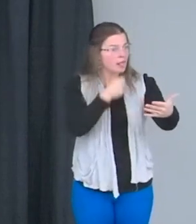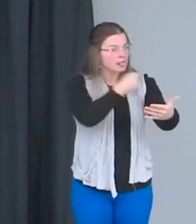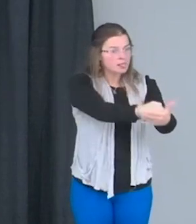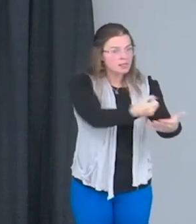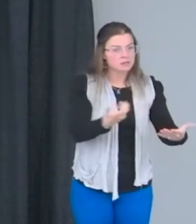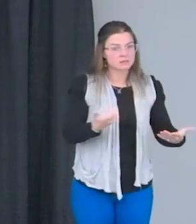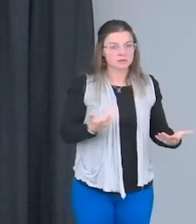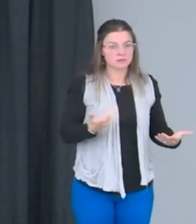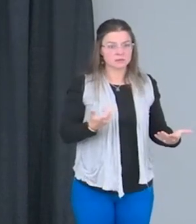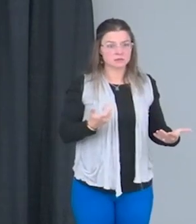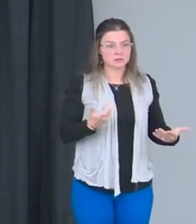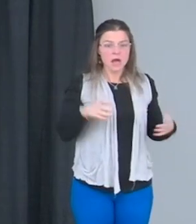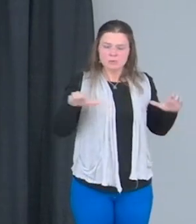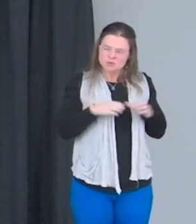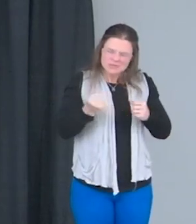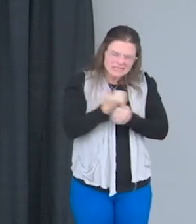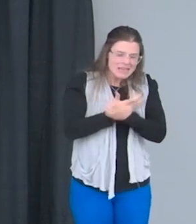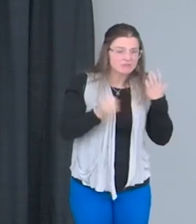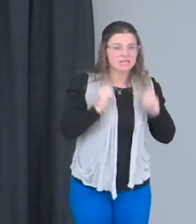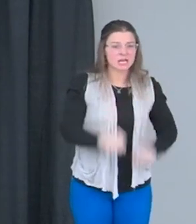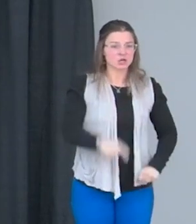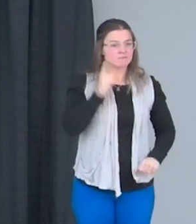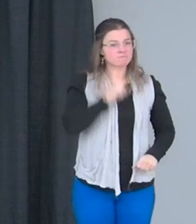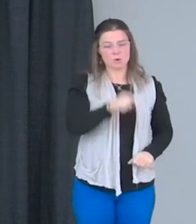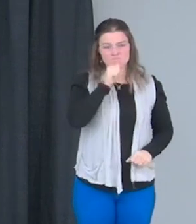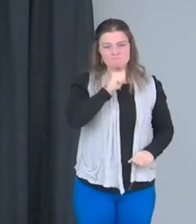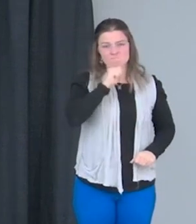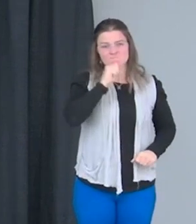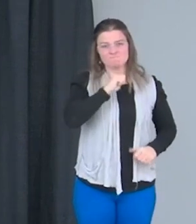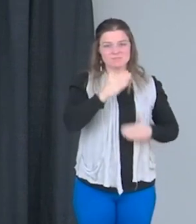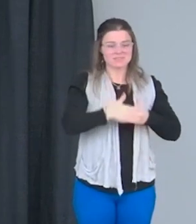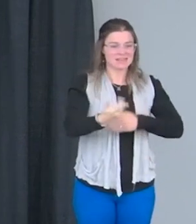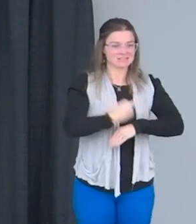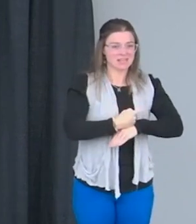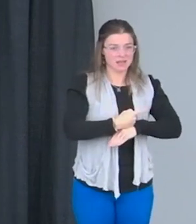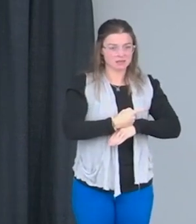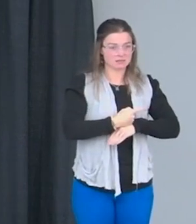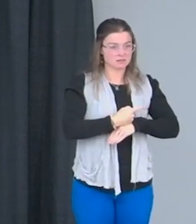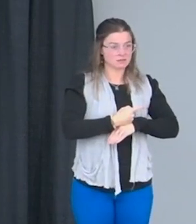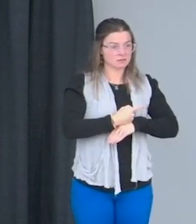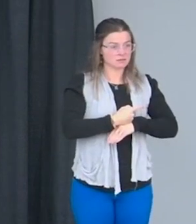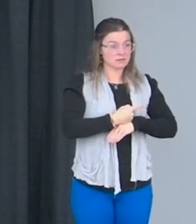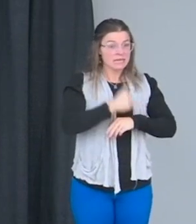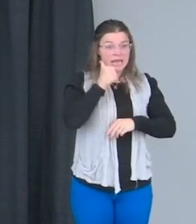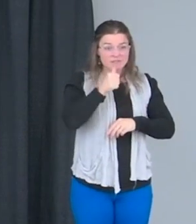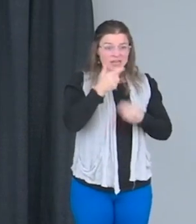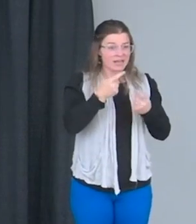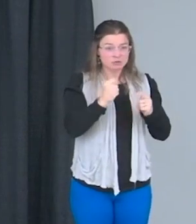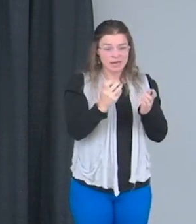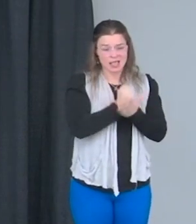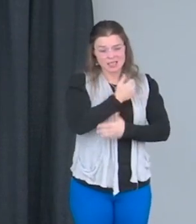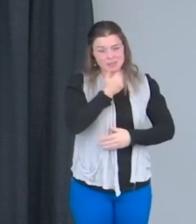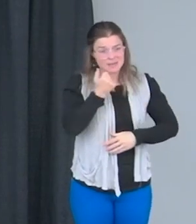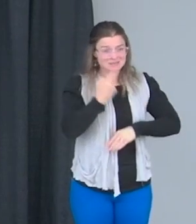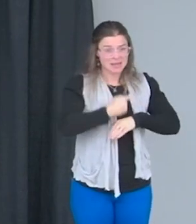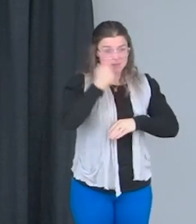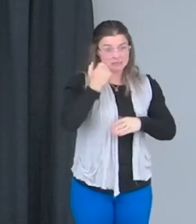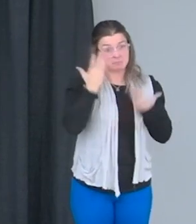and everything I could to probably just make that day the best day because my reality was is probably that was it.